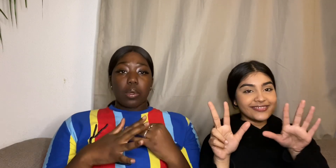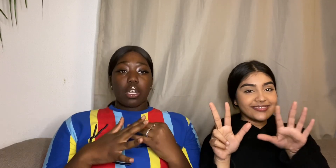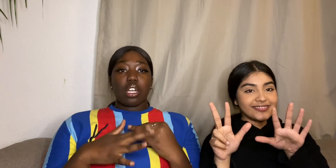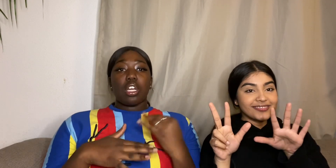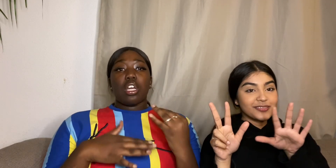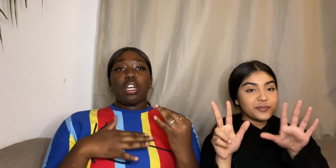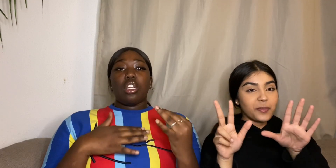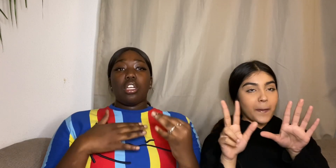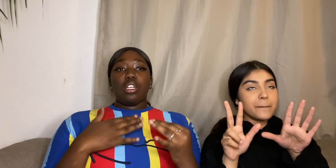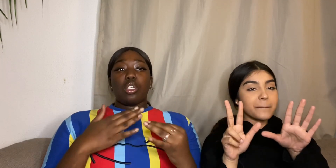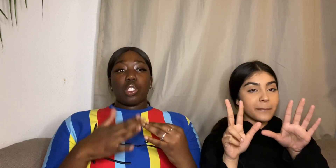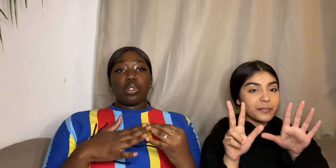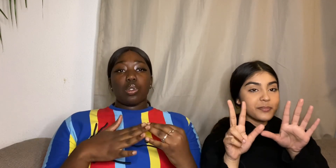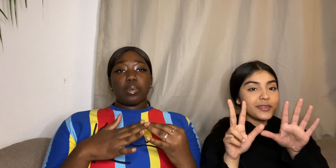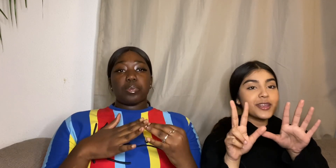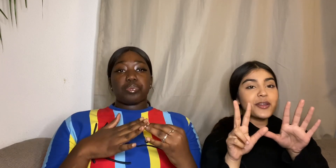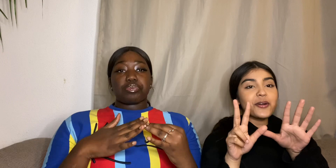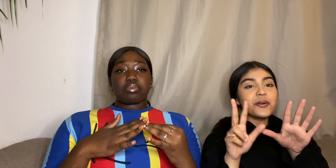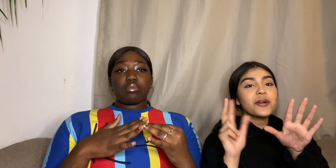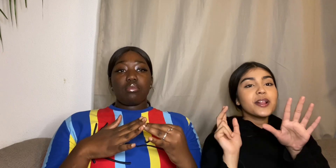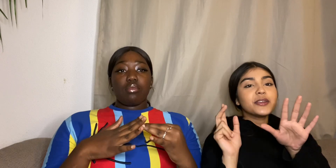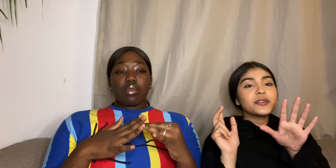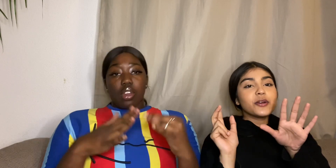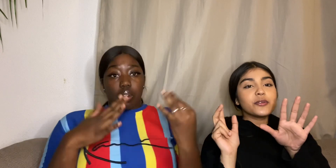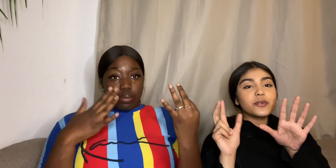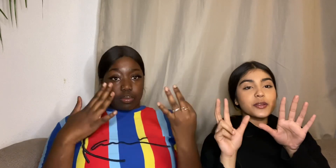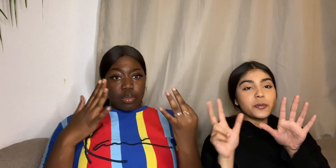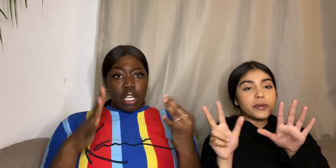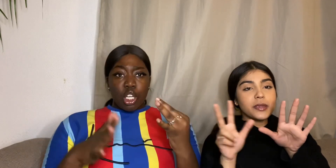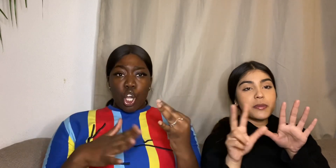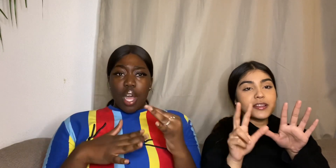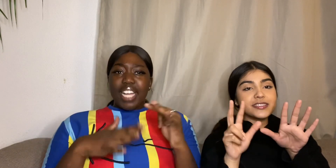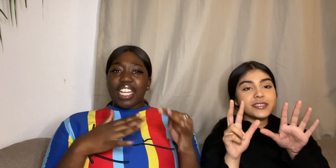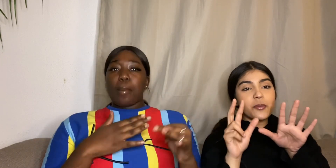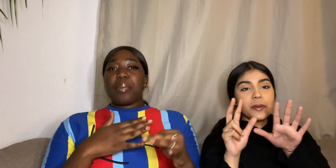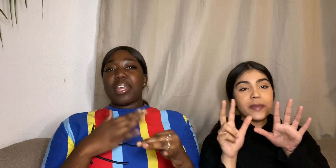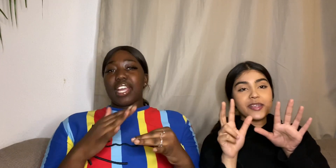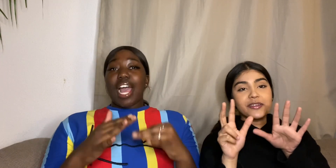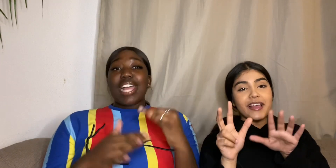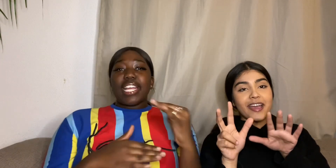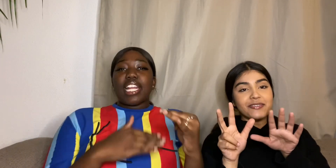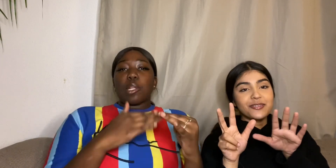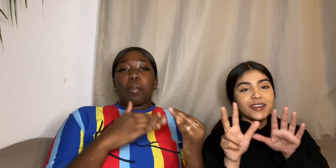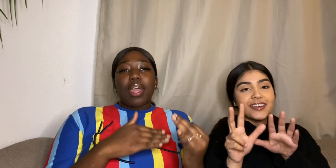you know you know you don't want to pee no i didn't make you